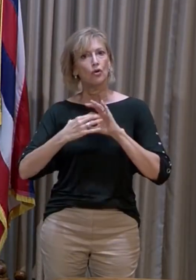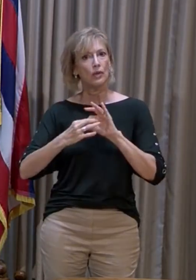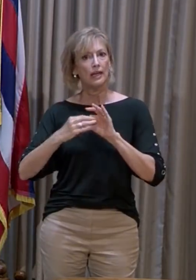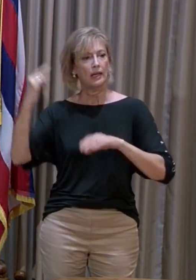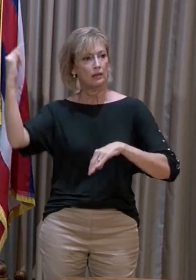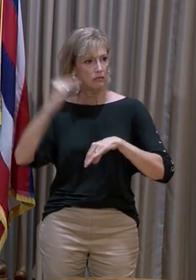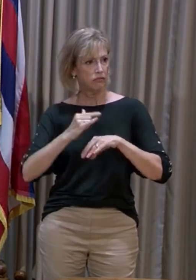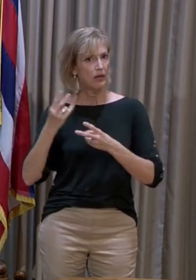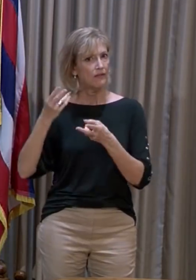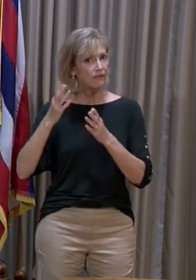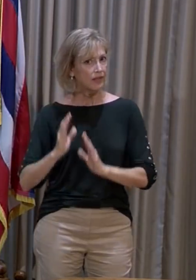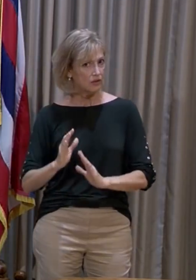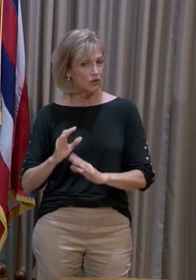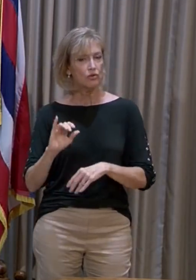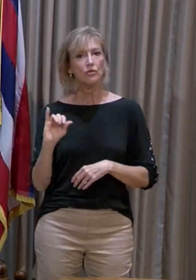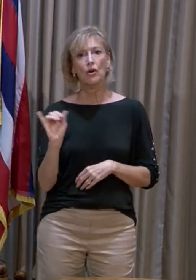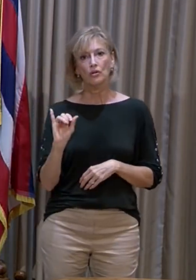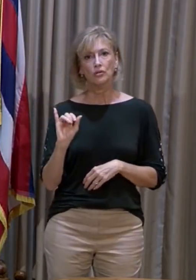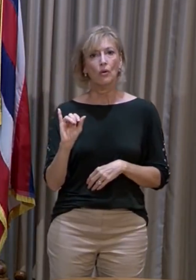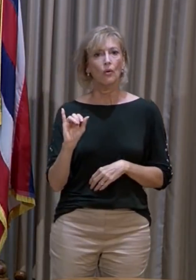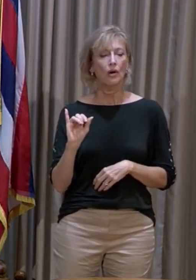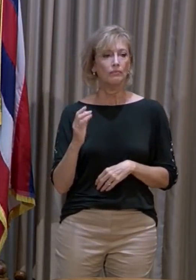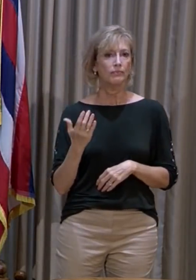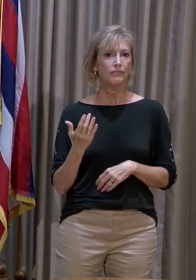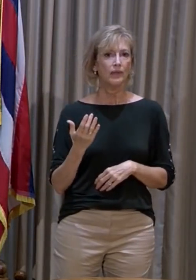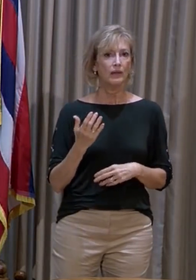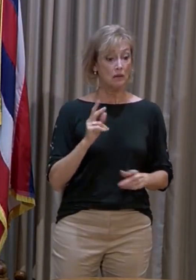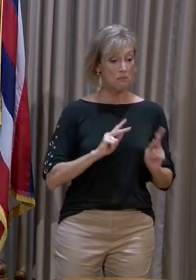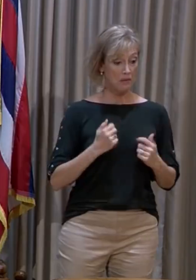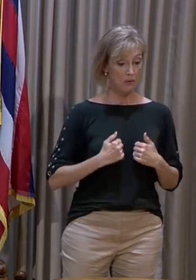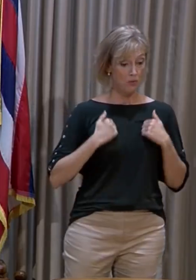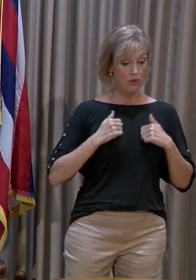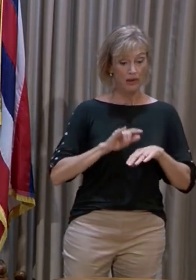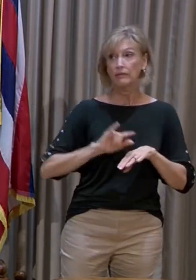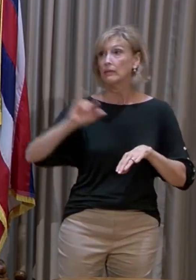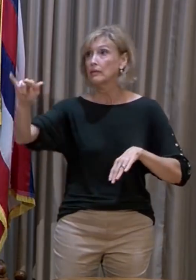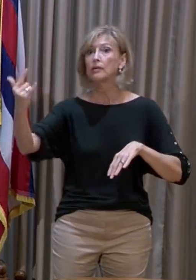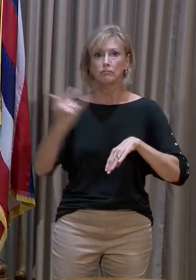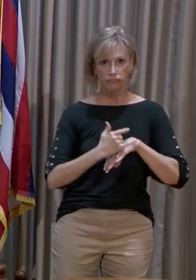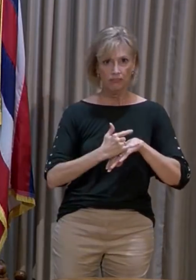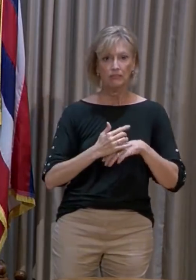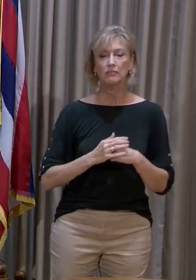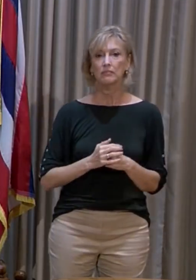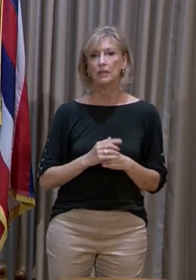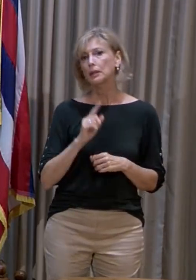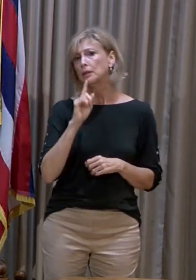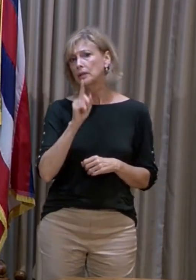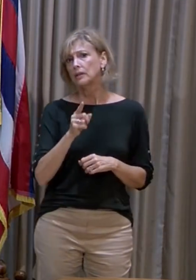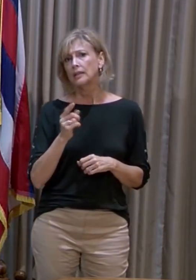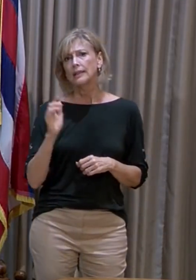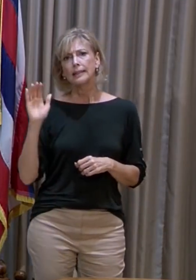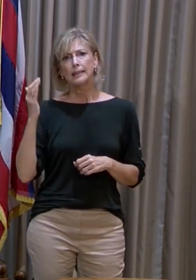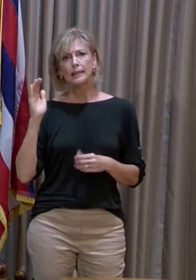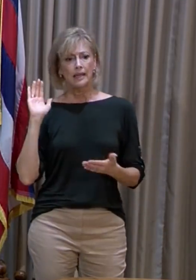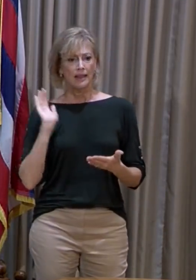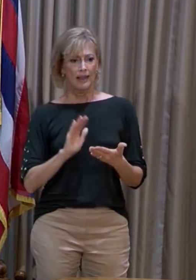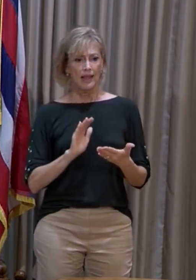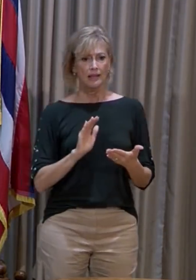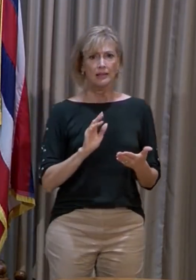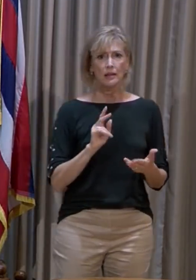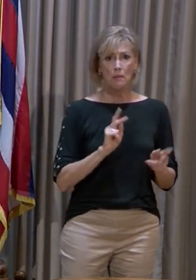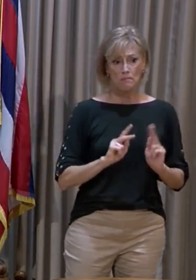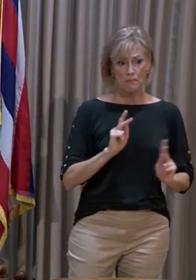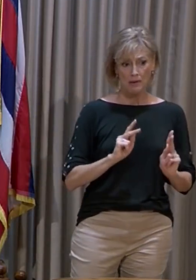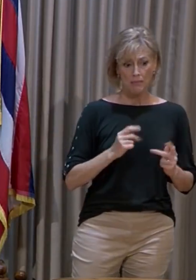visitors as well as residents. So, certainly, it seems like less residents